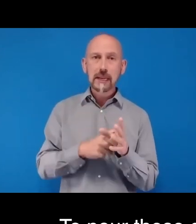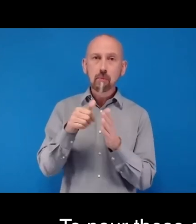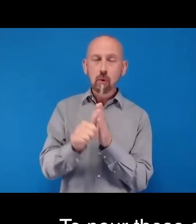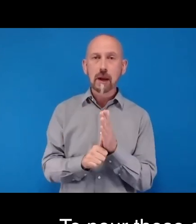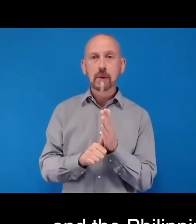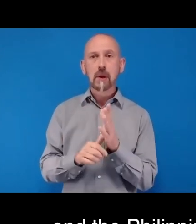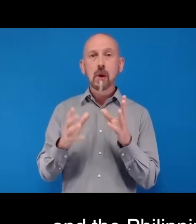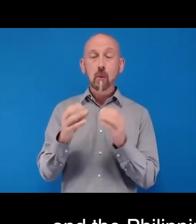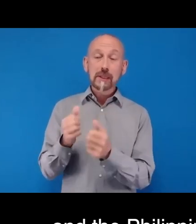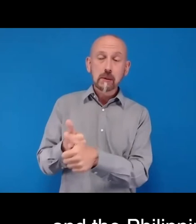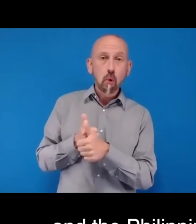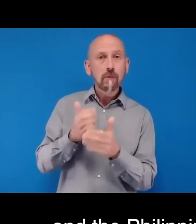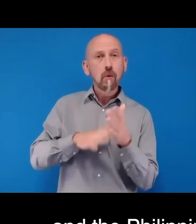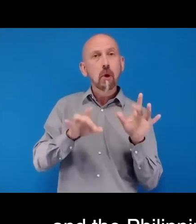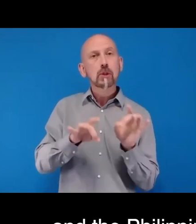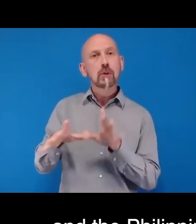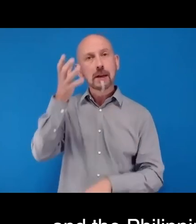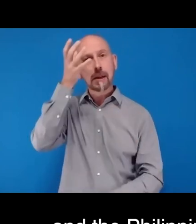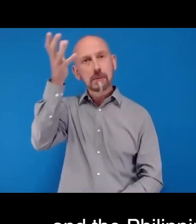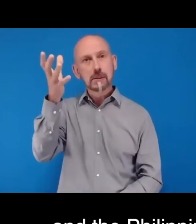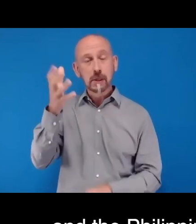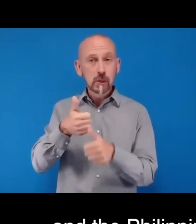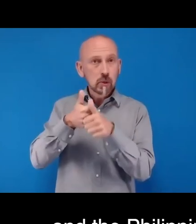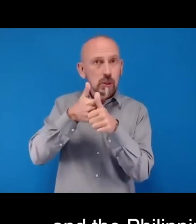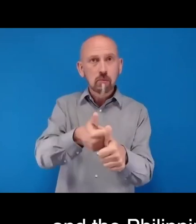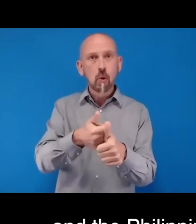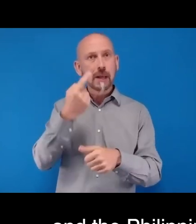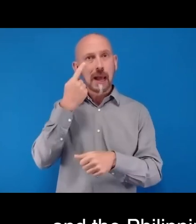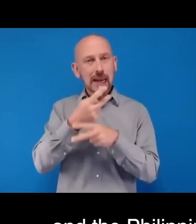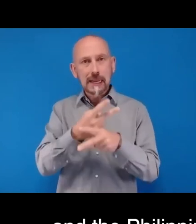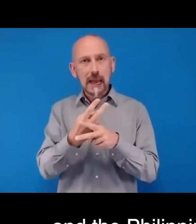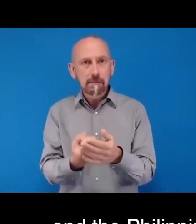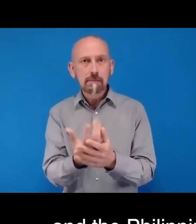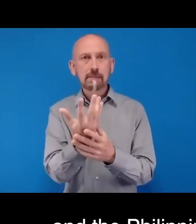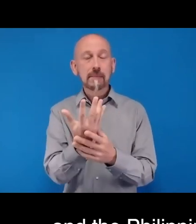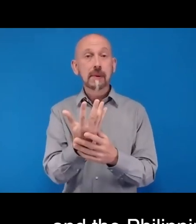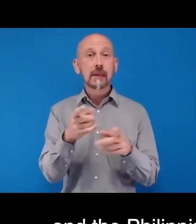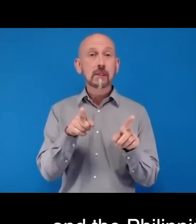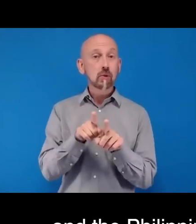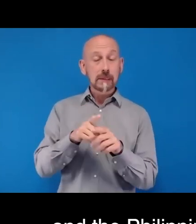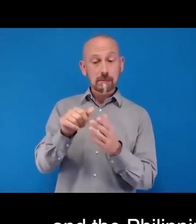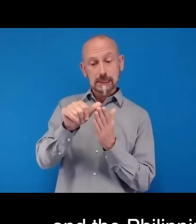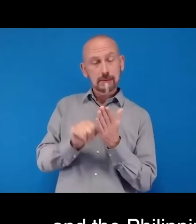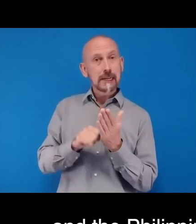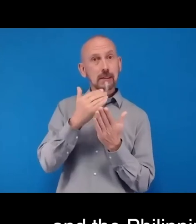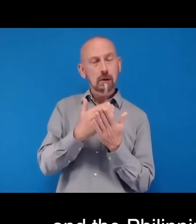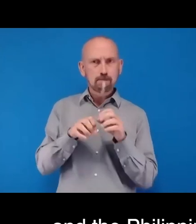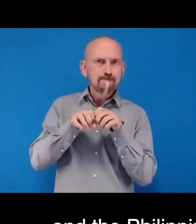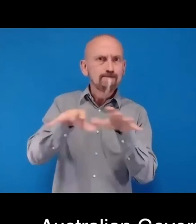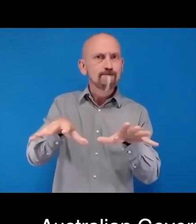to advance iPad and to translate the global eye health agenda into national action.